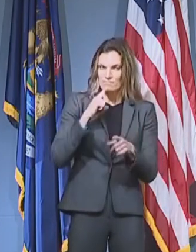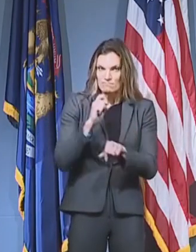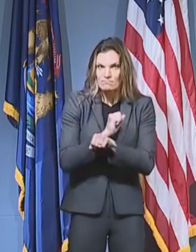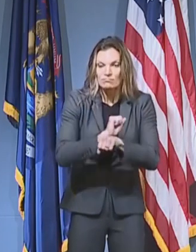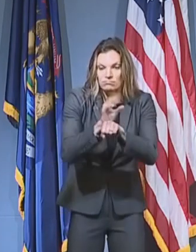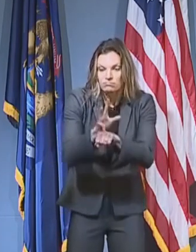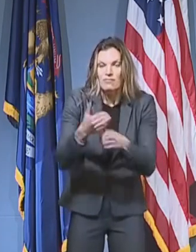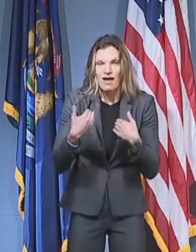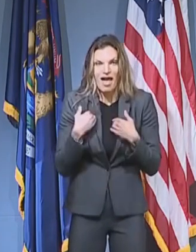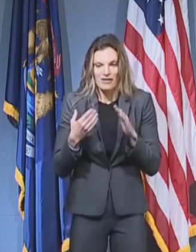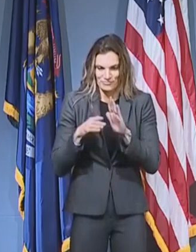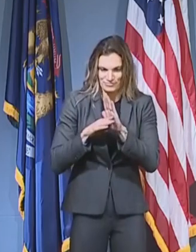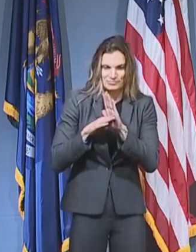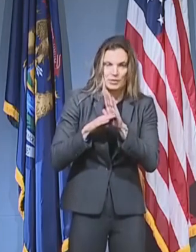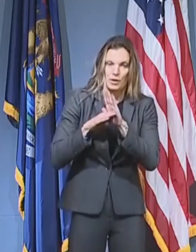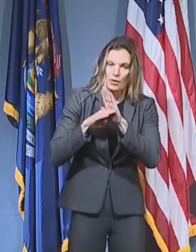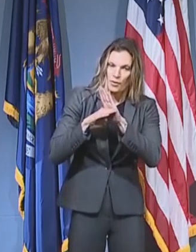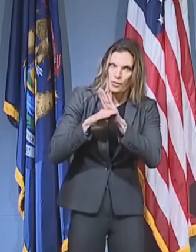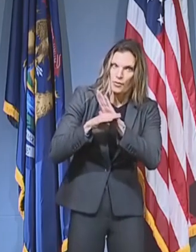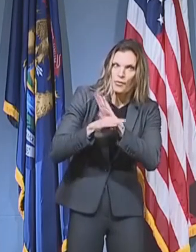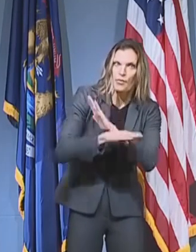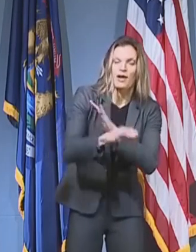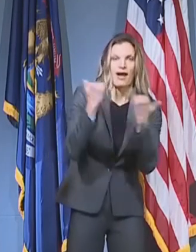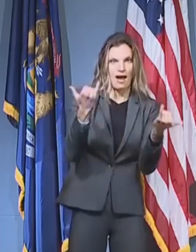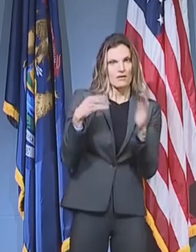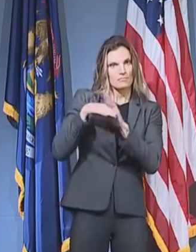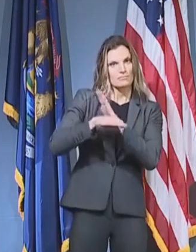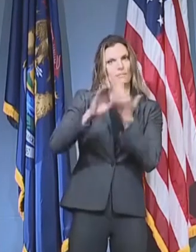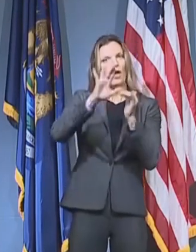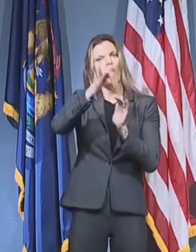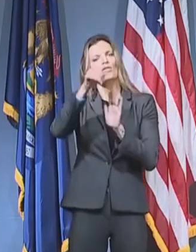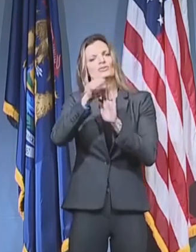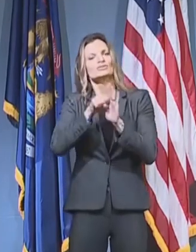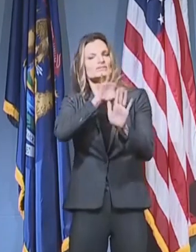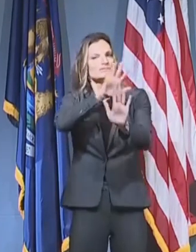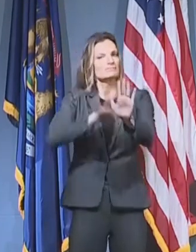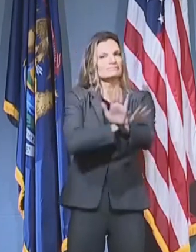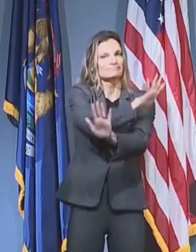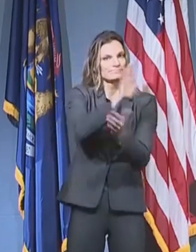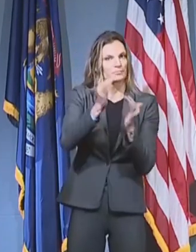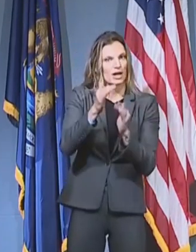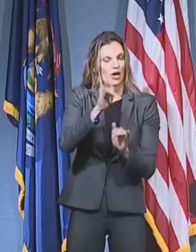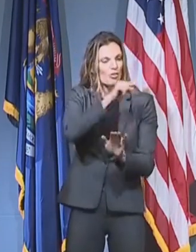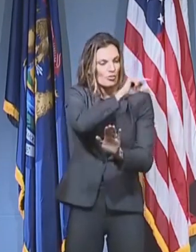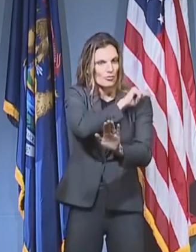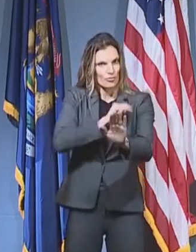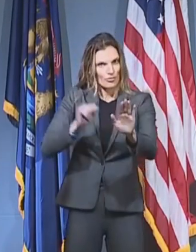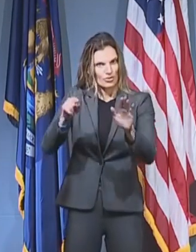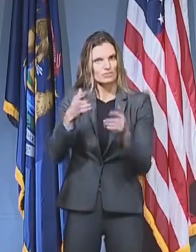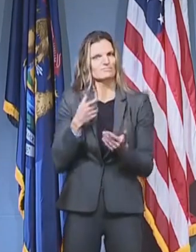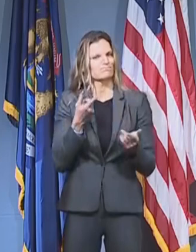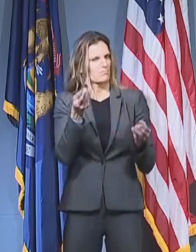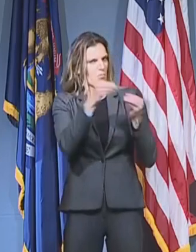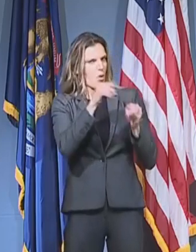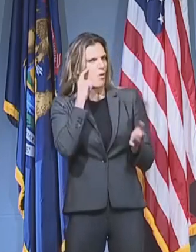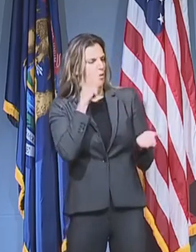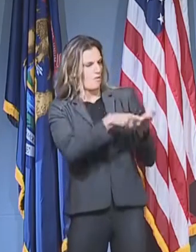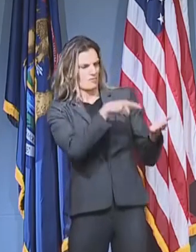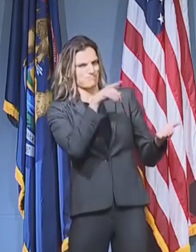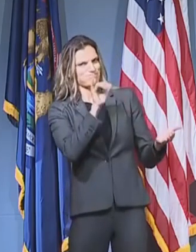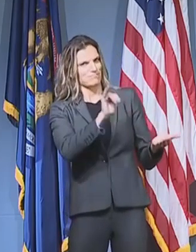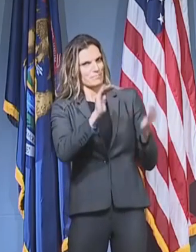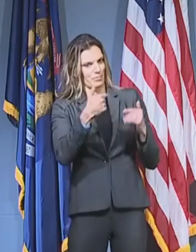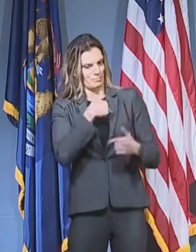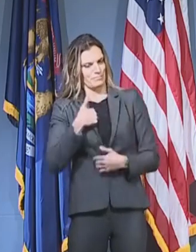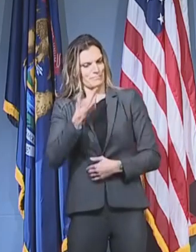daily cases per million are lower than Midwestern states, all of our colleagues around us in the Midwest and